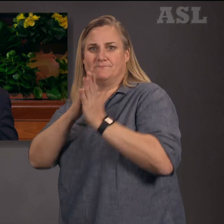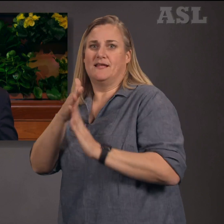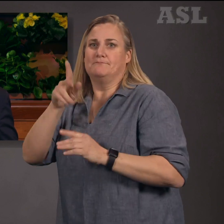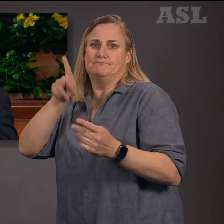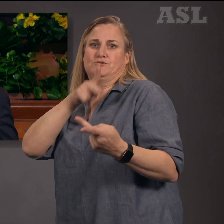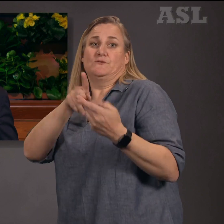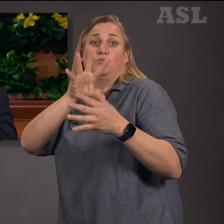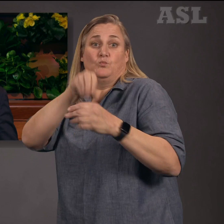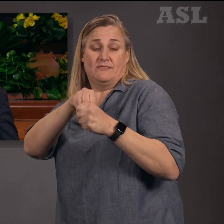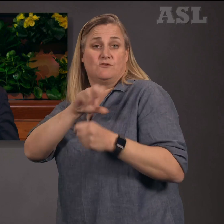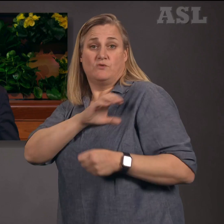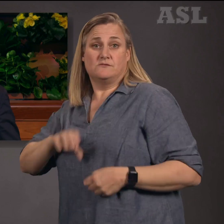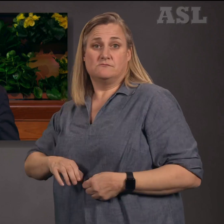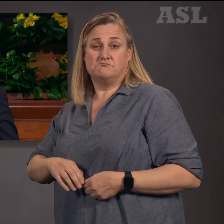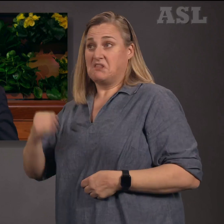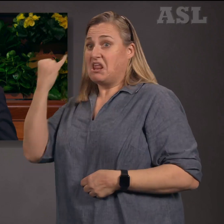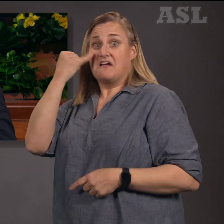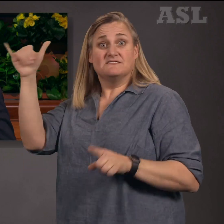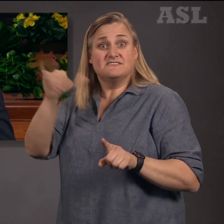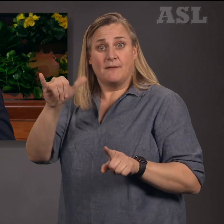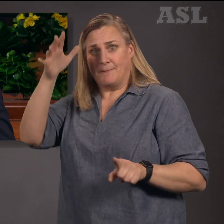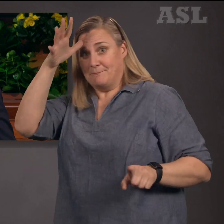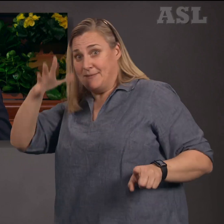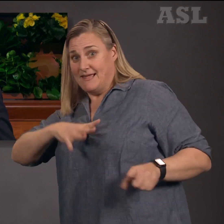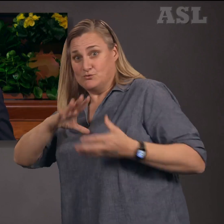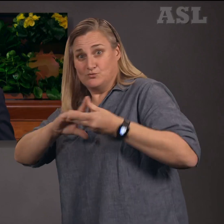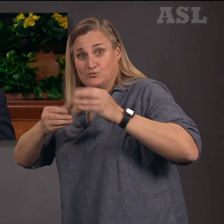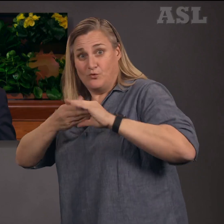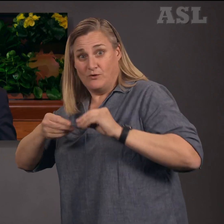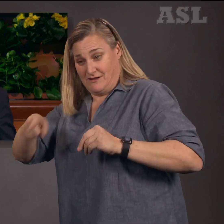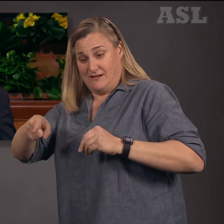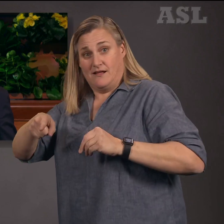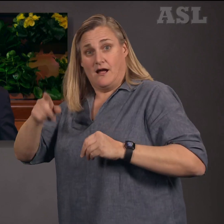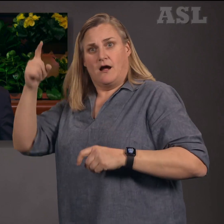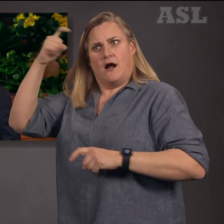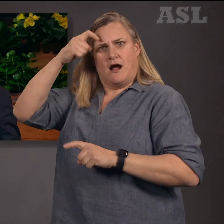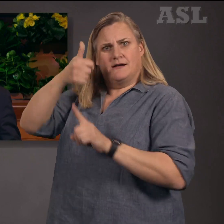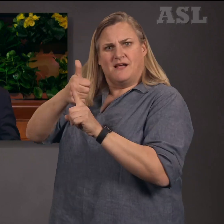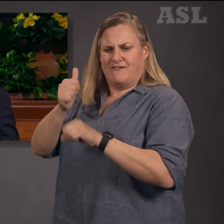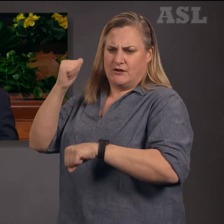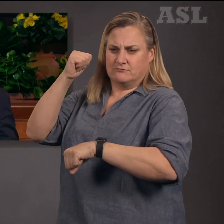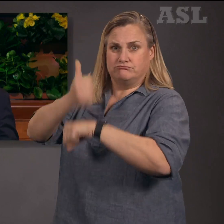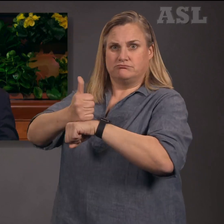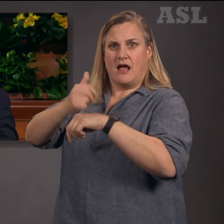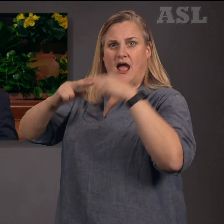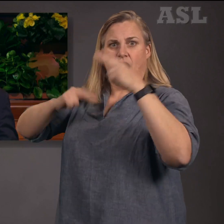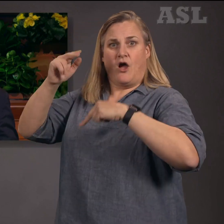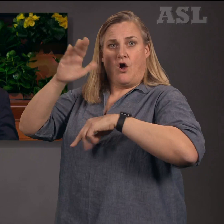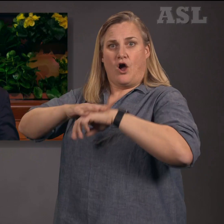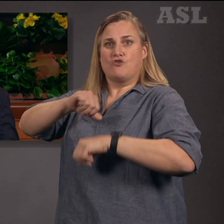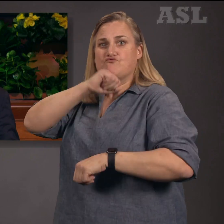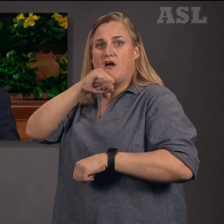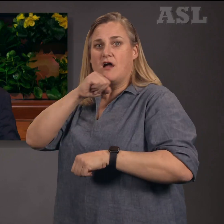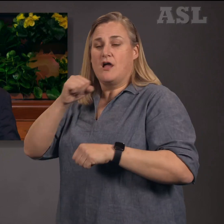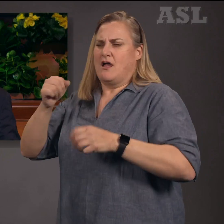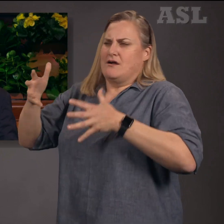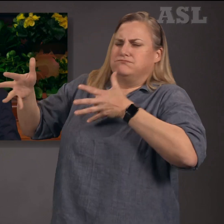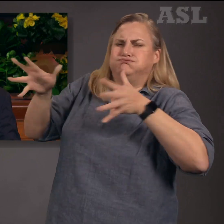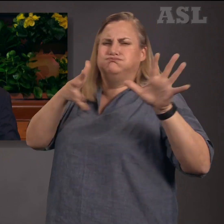Like the wise man in the parable who built his house upon a rock, when the rain descends and the floods come and the